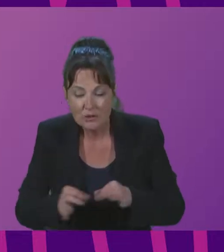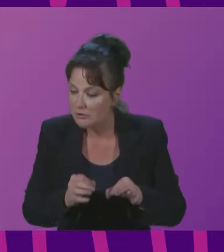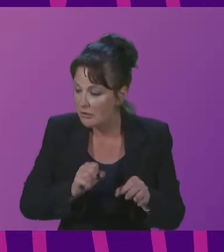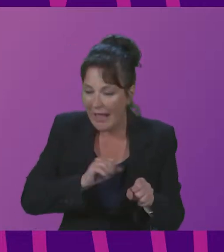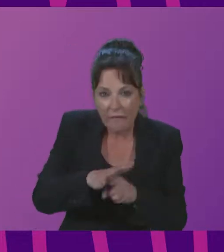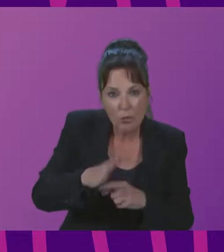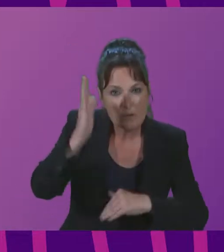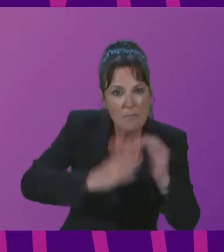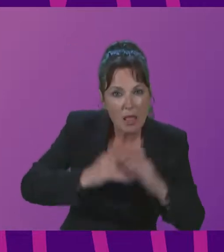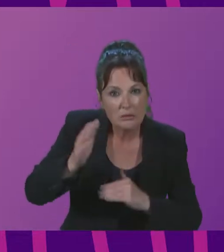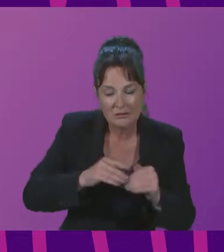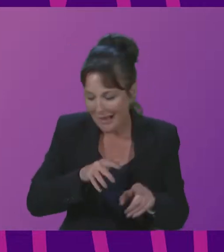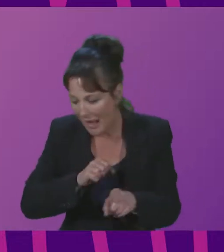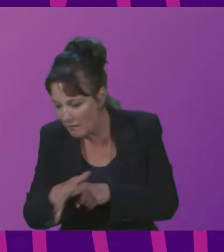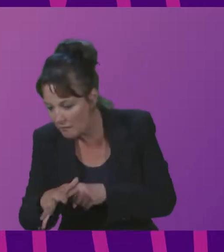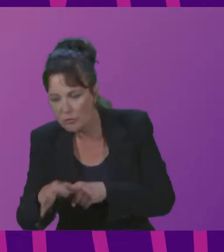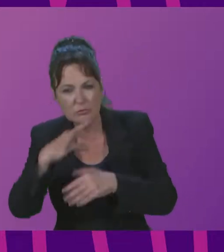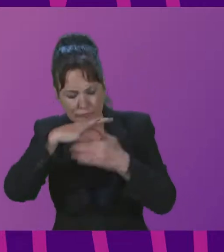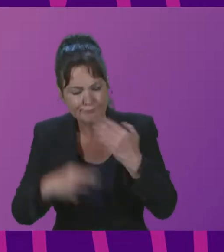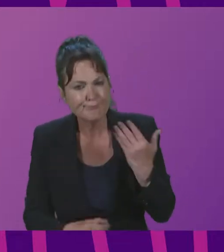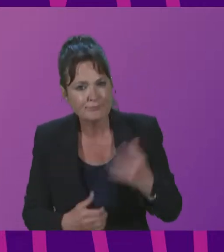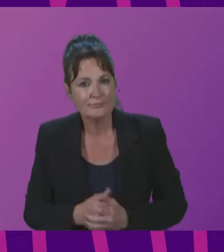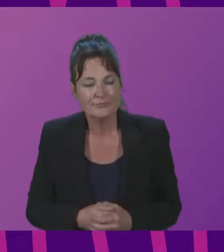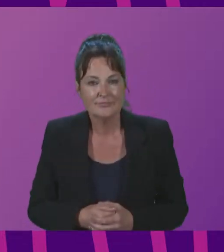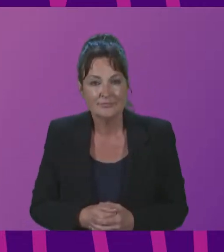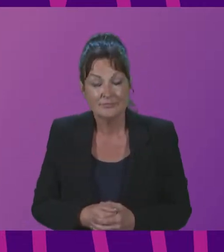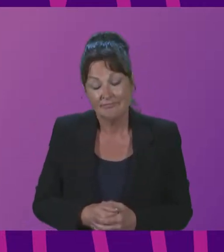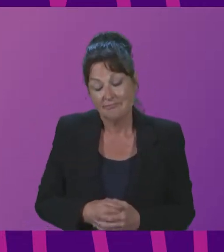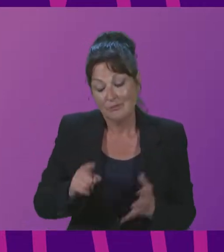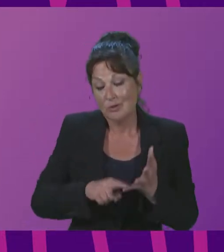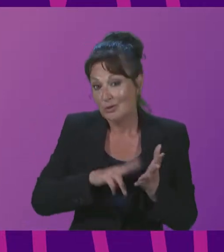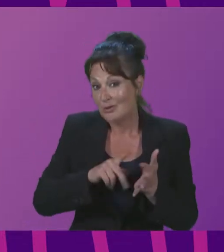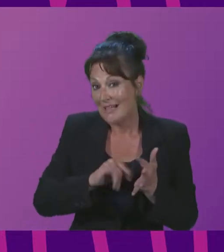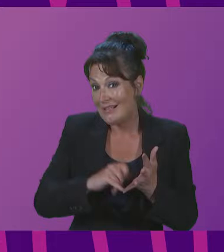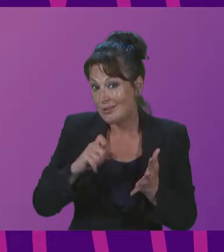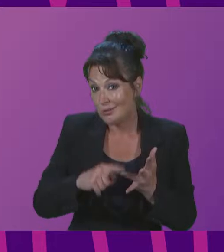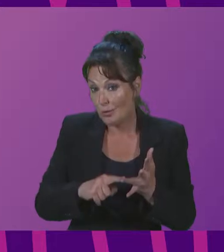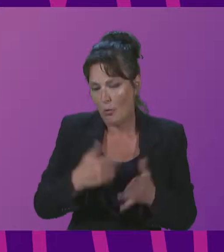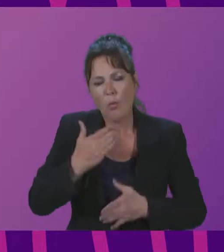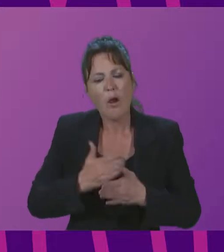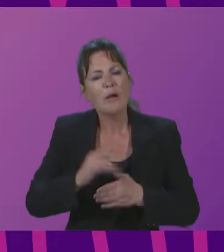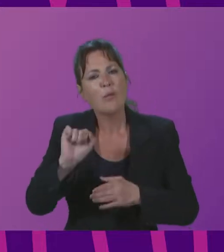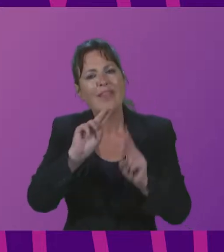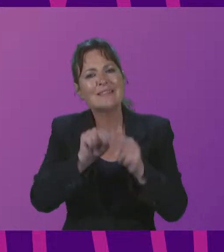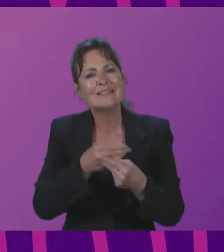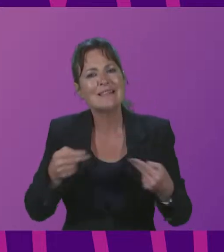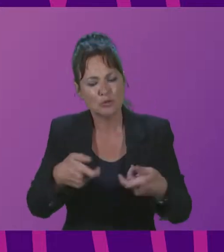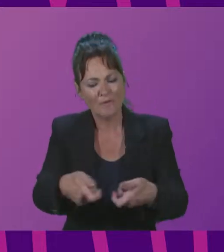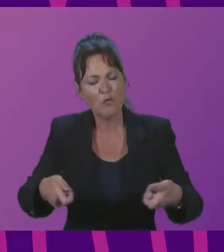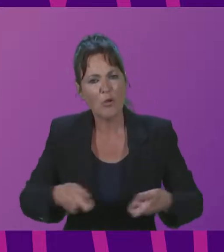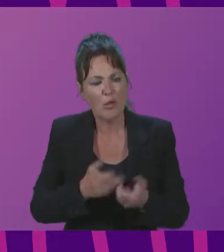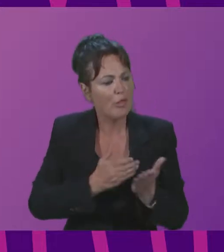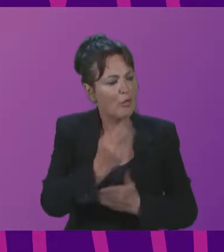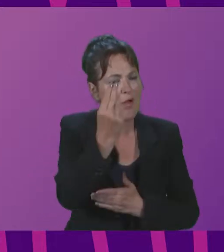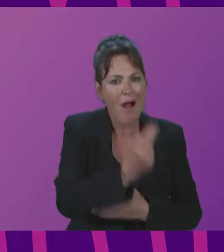education and culture. In this vein, UNESCO is working to develop an international framework on culture and arts